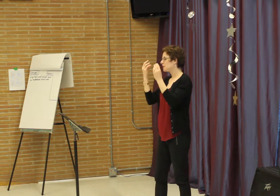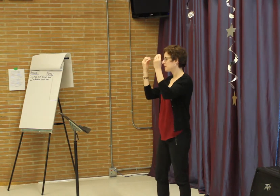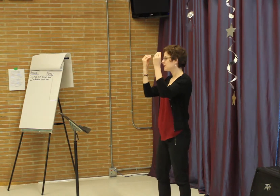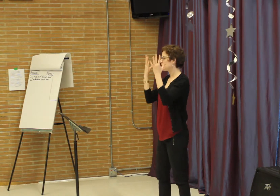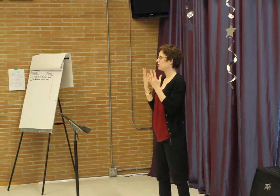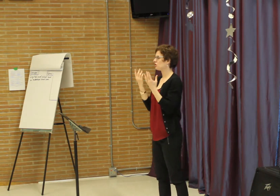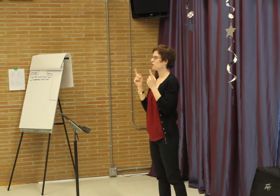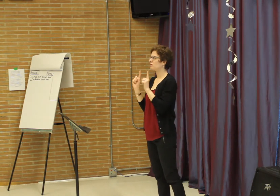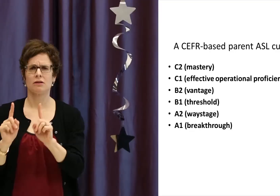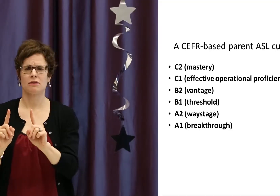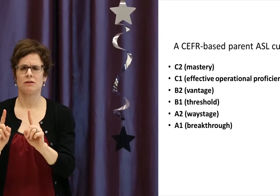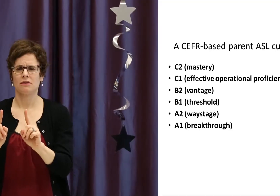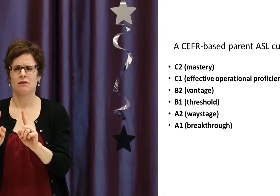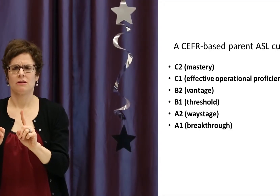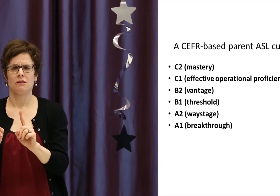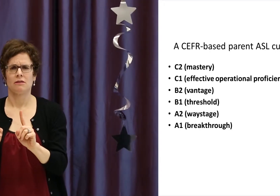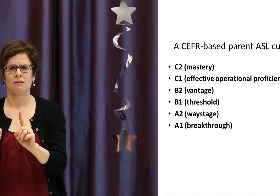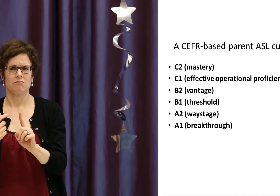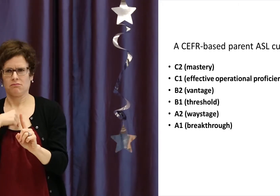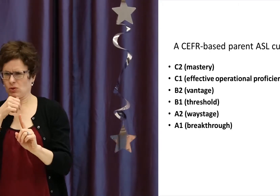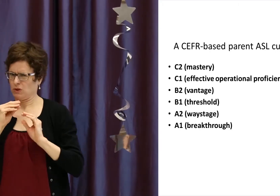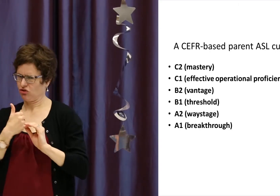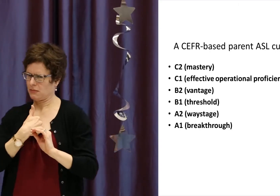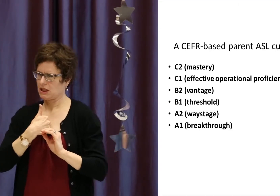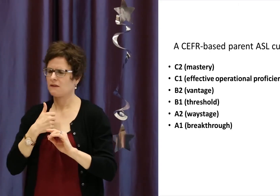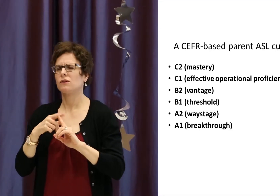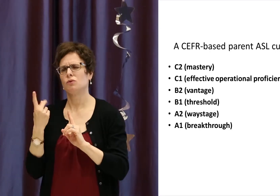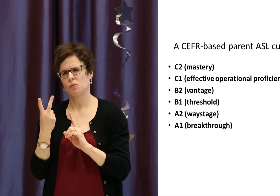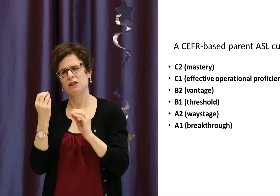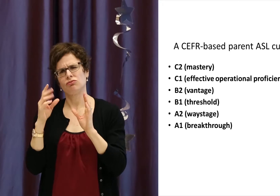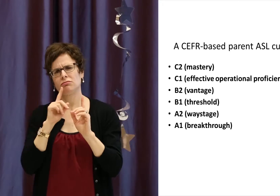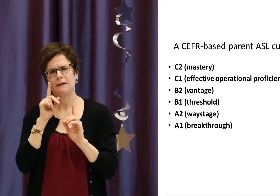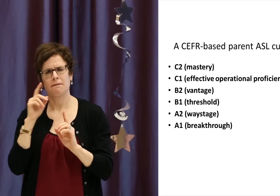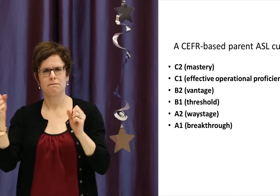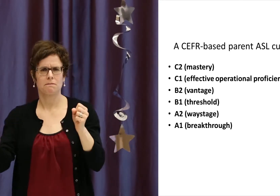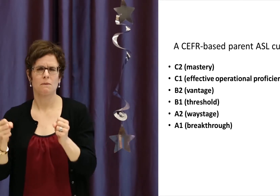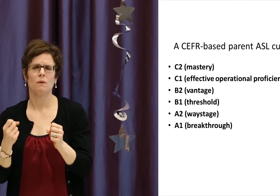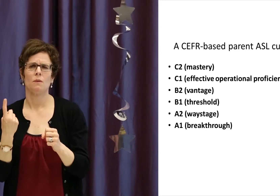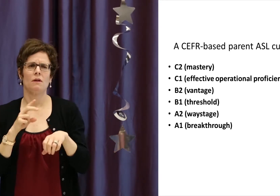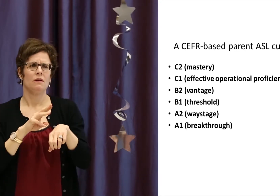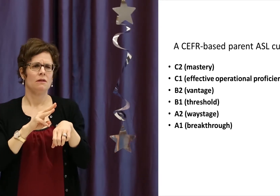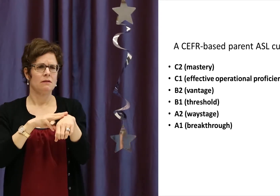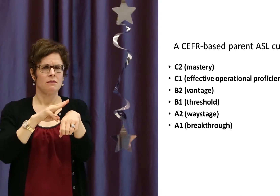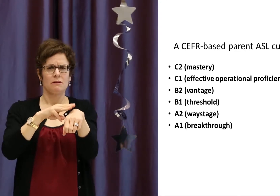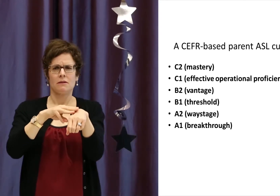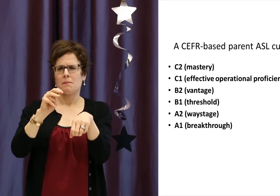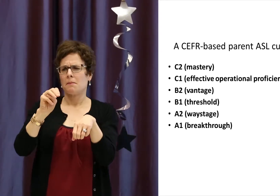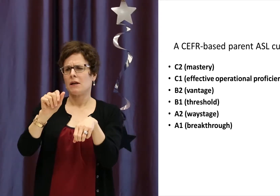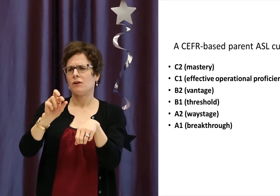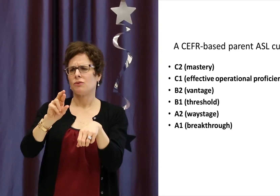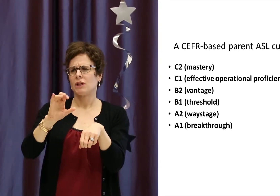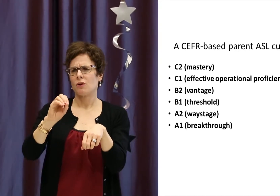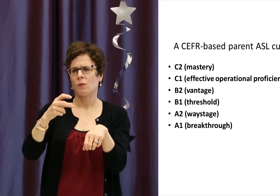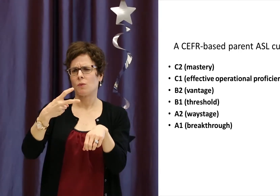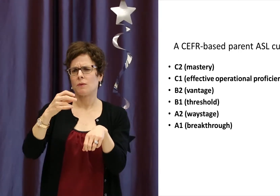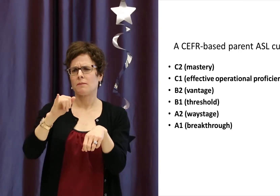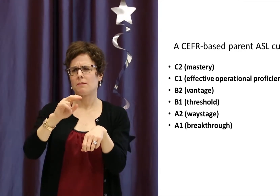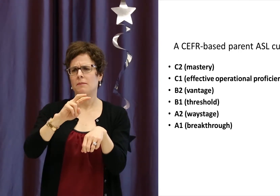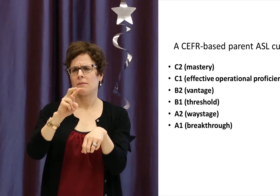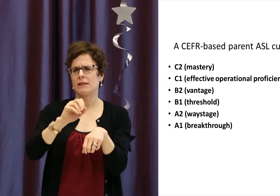There were two instructors for this particular course. I wasn't instructing myself. I had two deaf instructors come in. One of